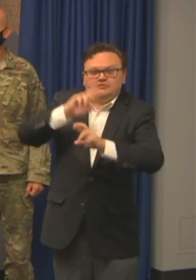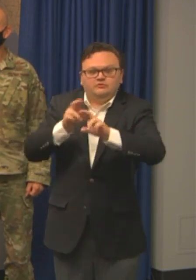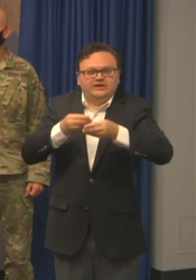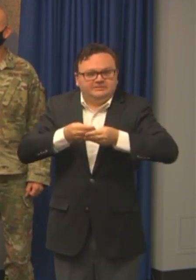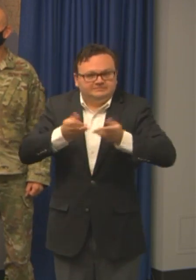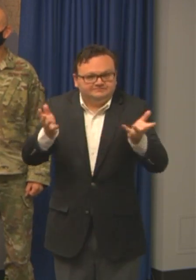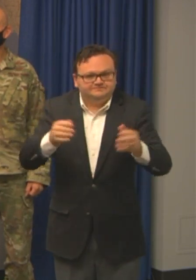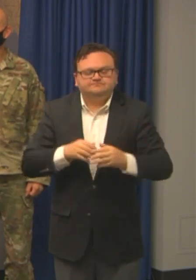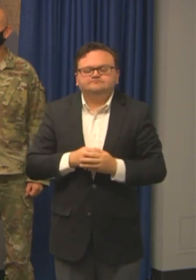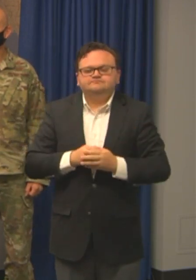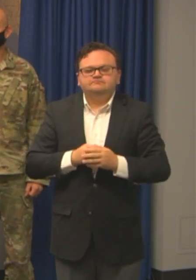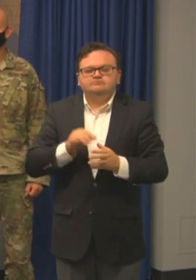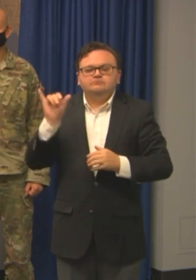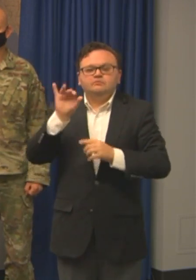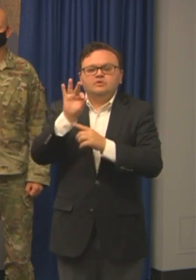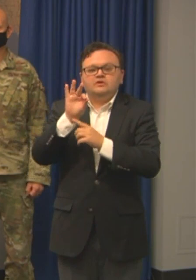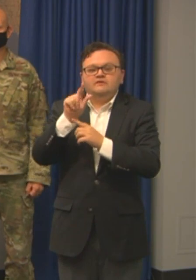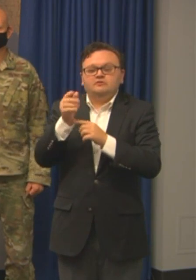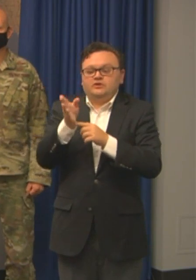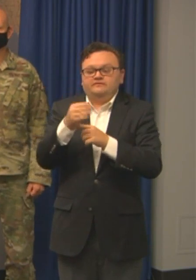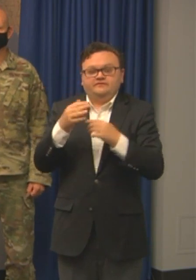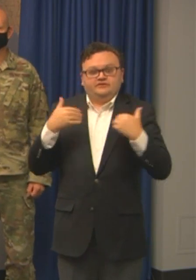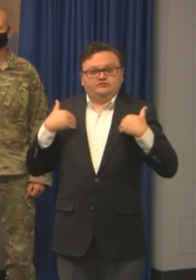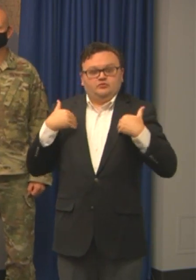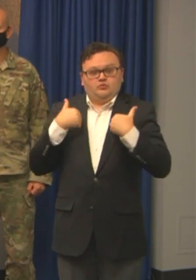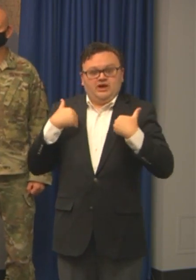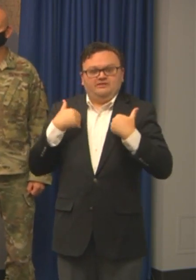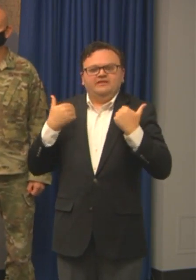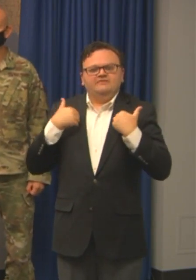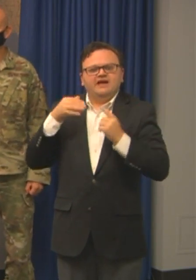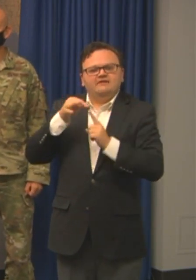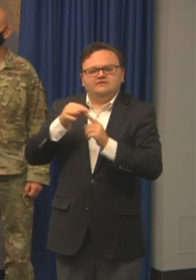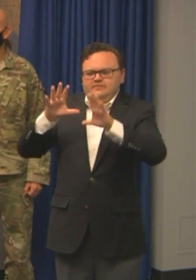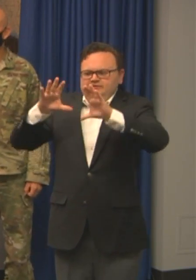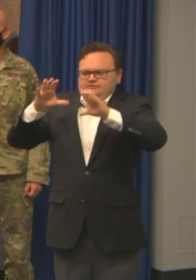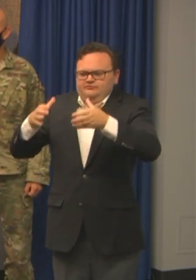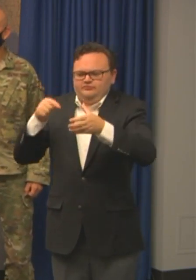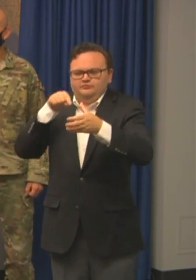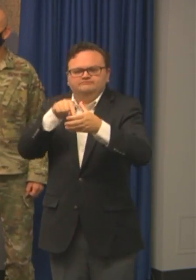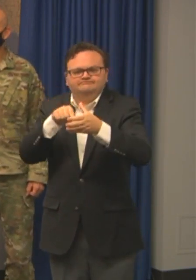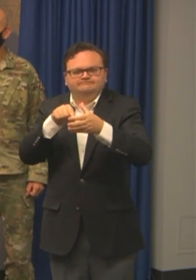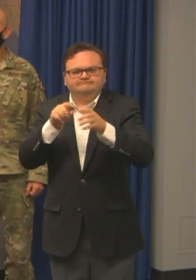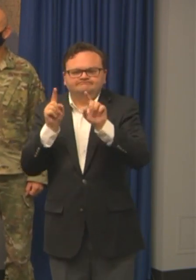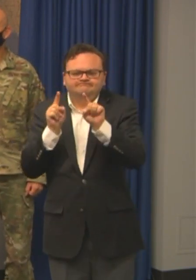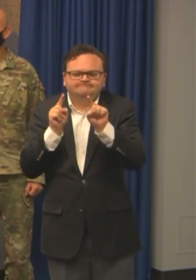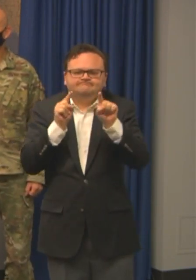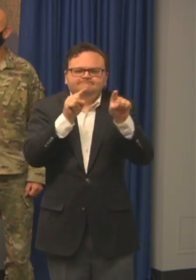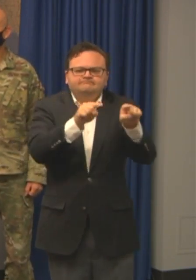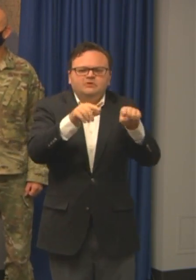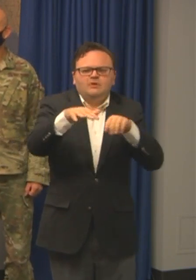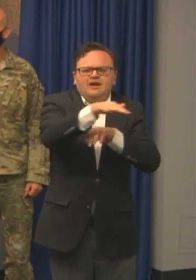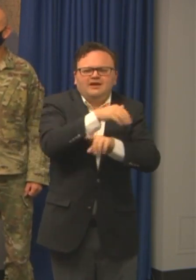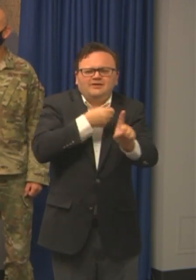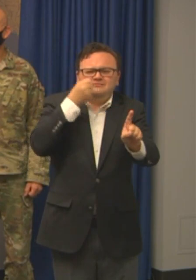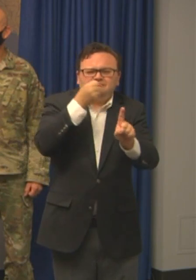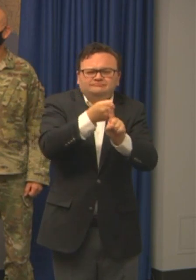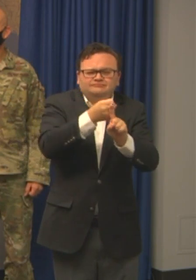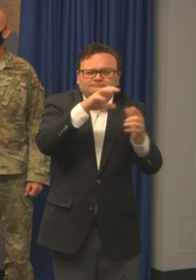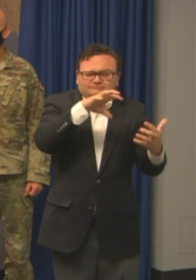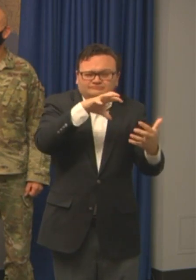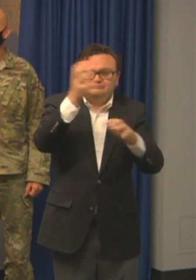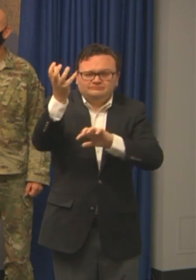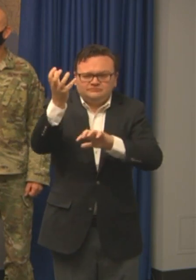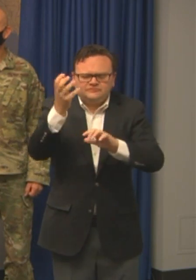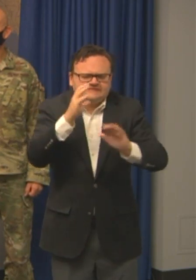Conservation Commission has special operations groups members on standby to move into Hurricane Isaias impacted areas and support